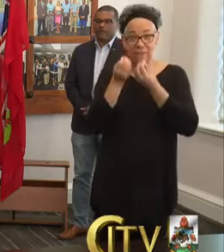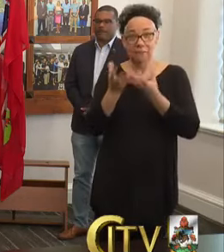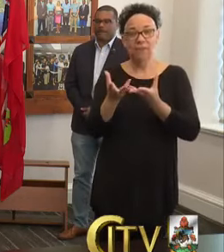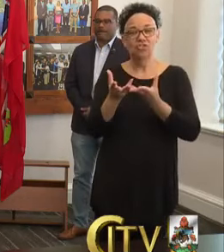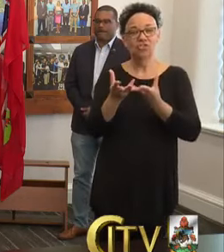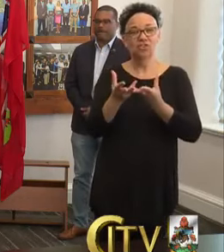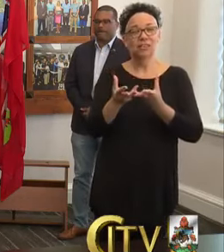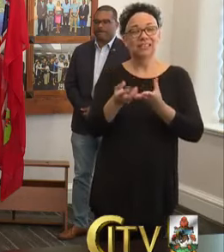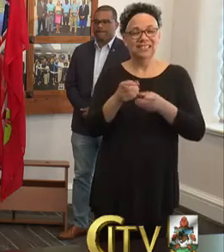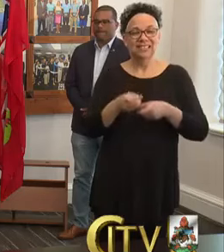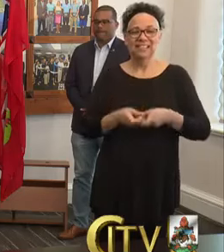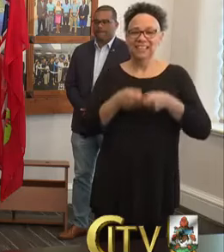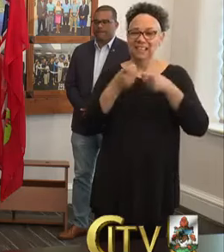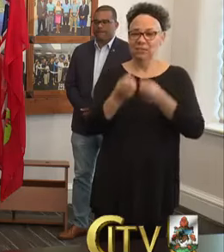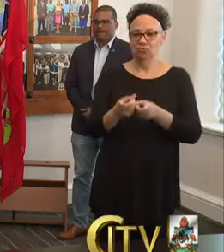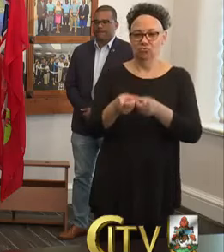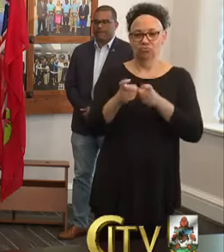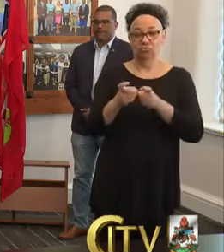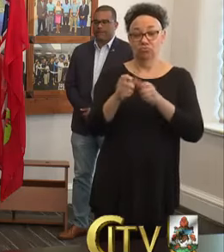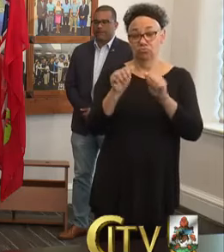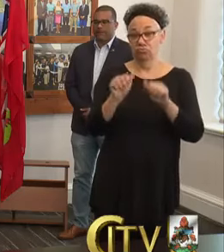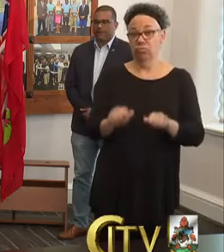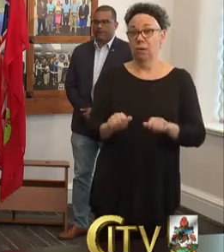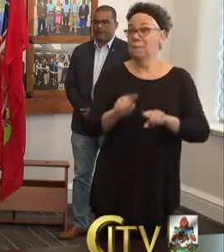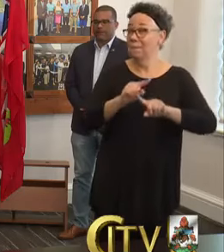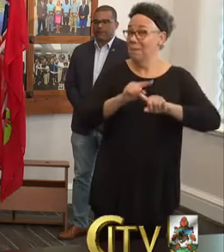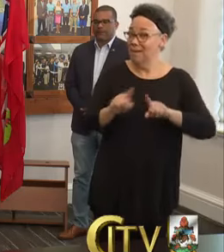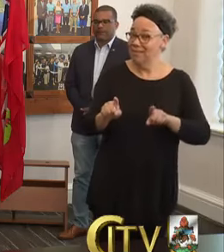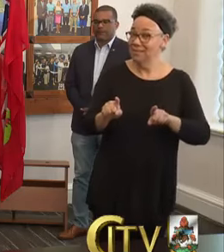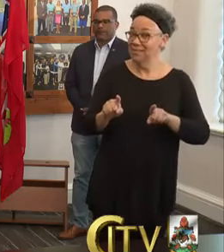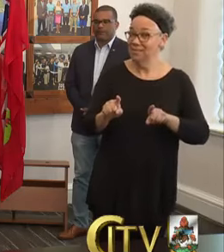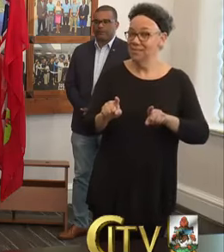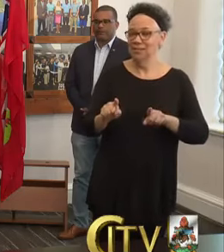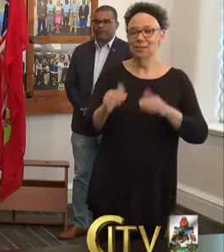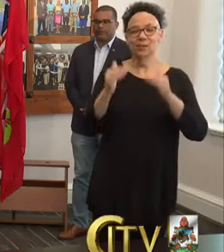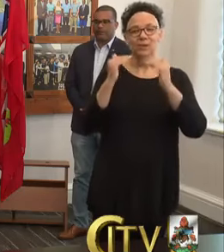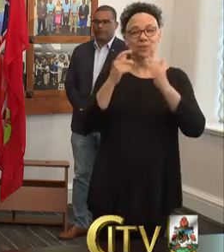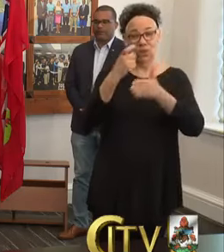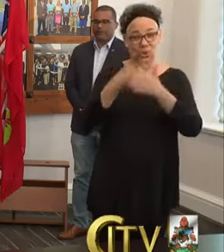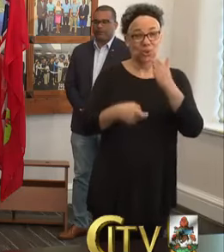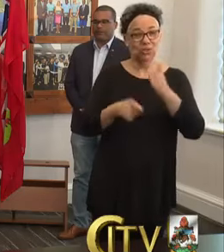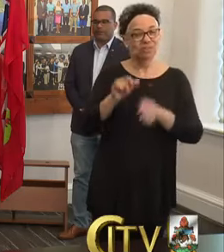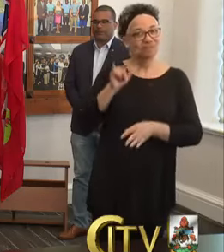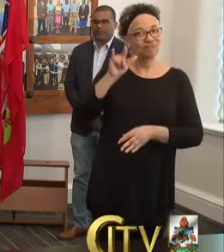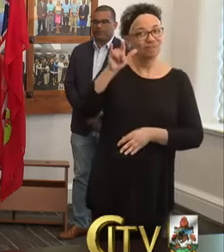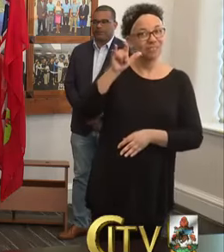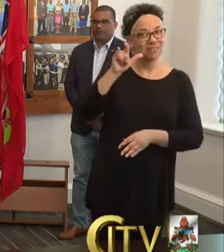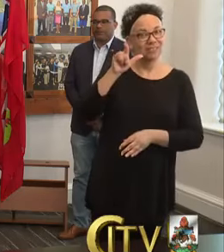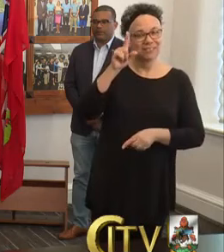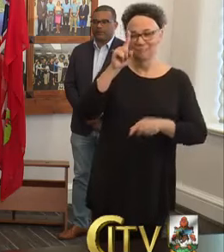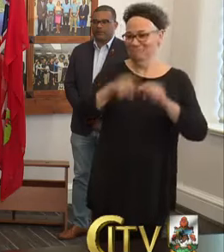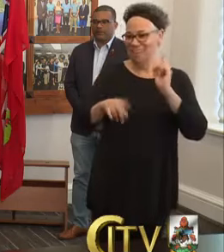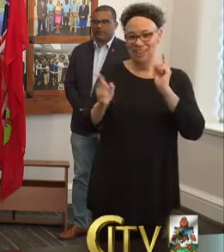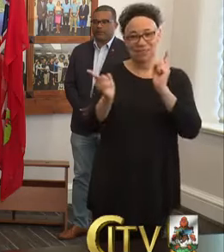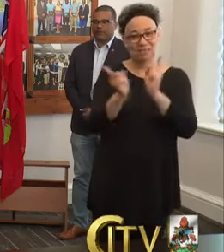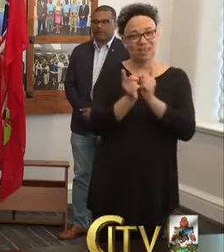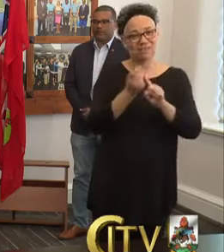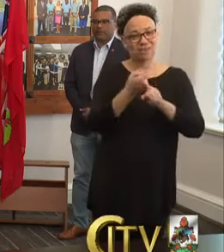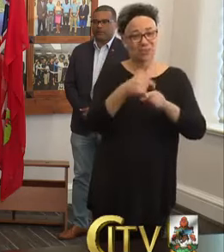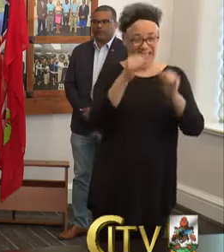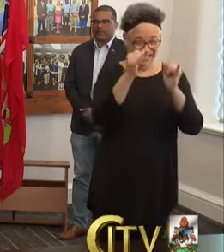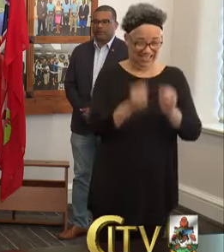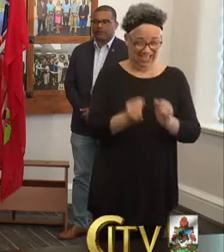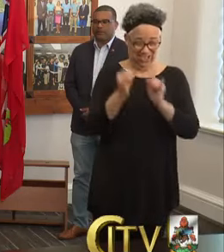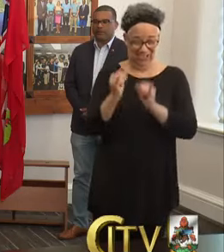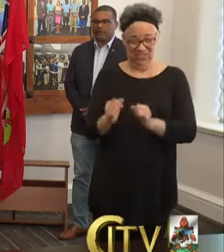as soon as possible. But, to the extent that the cost of the flight cannot be met from individual ticket